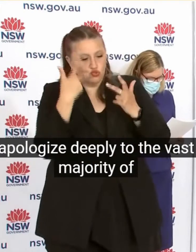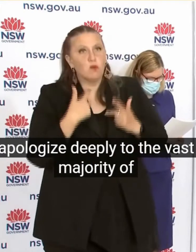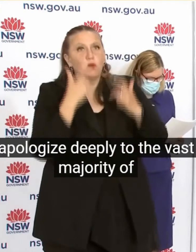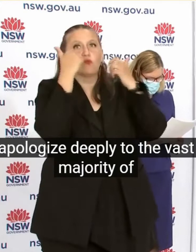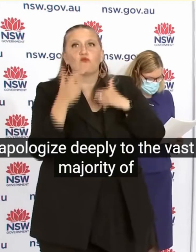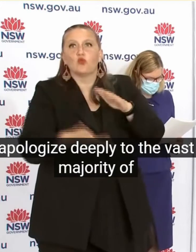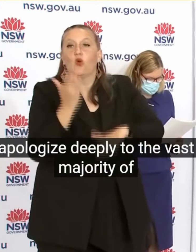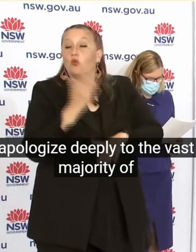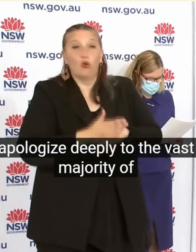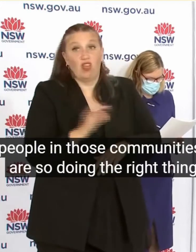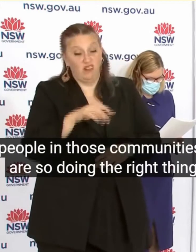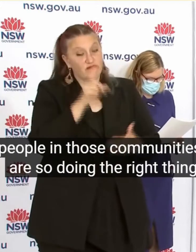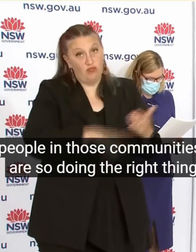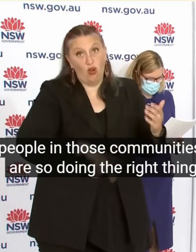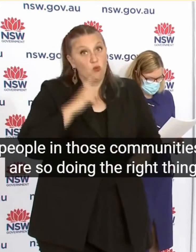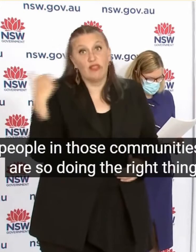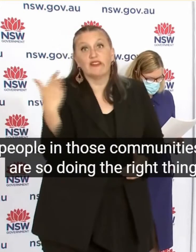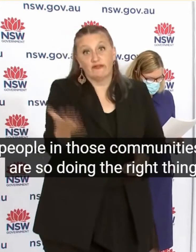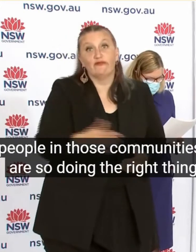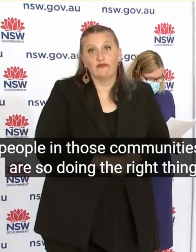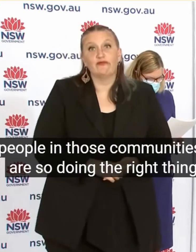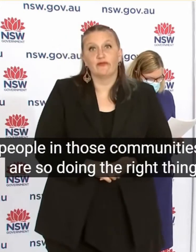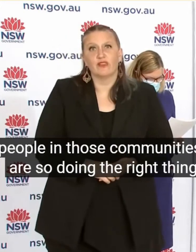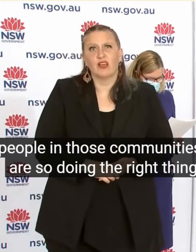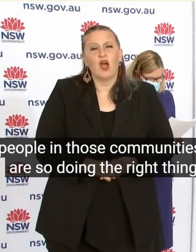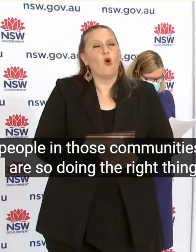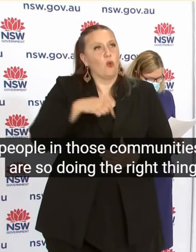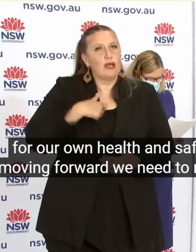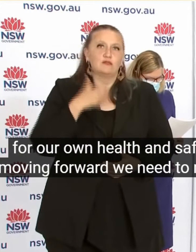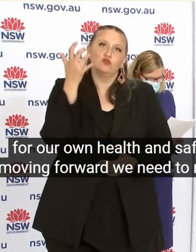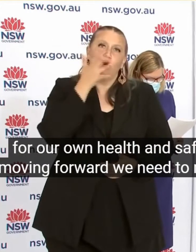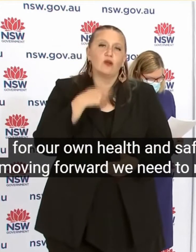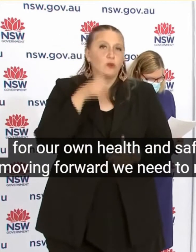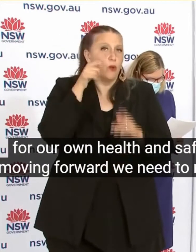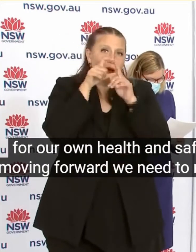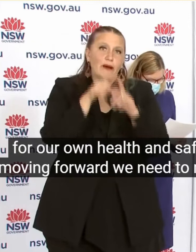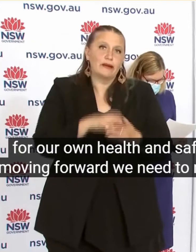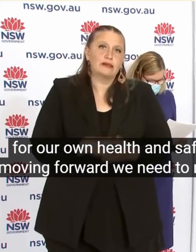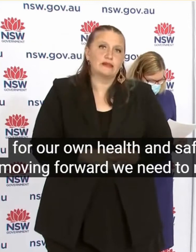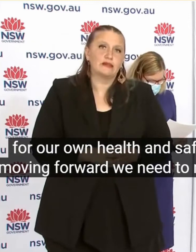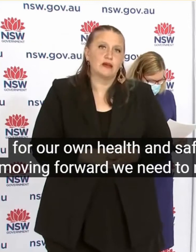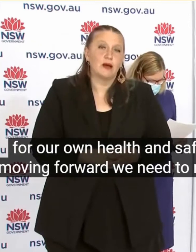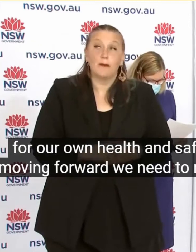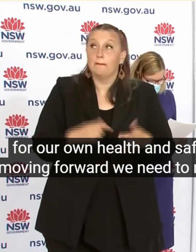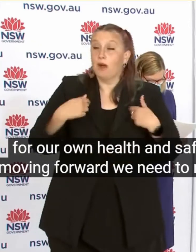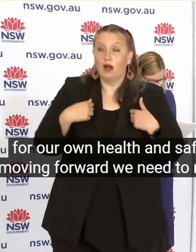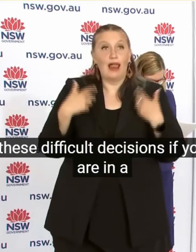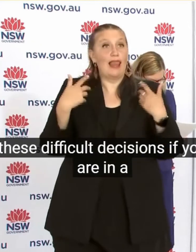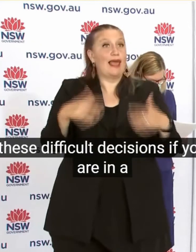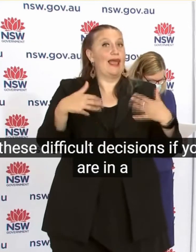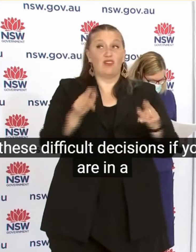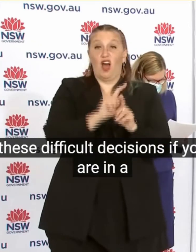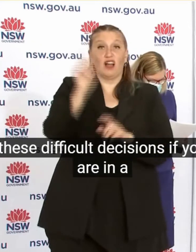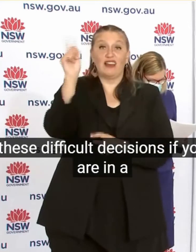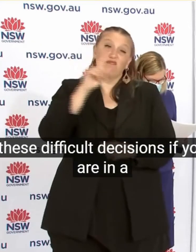doing the right thing But for our own health and safety moving forward We need to make these difficult decisions If you are in a